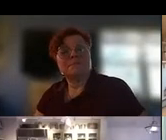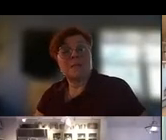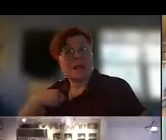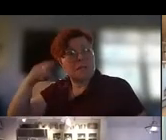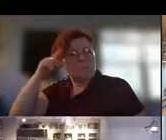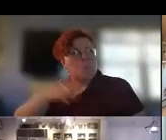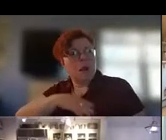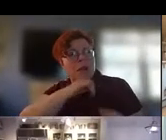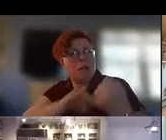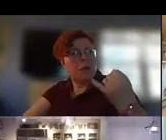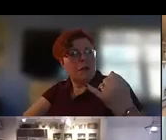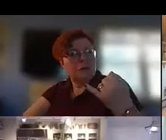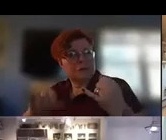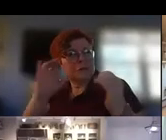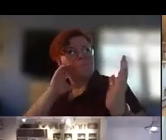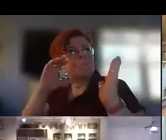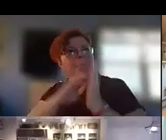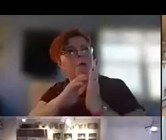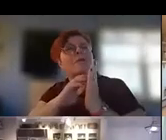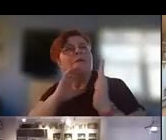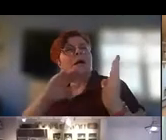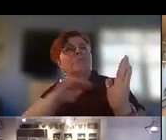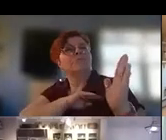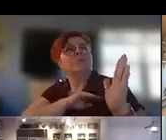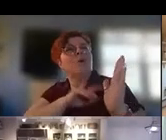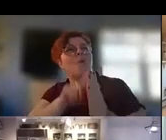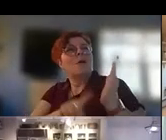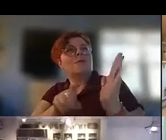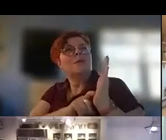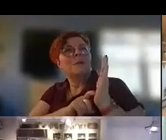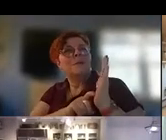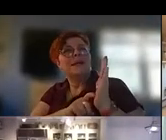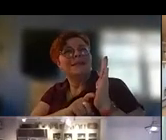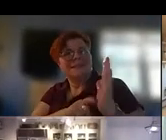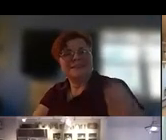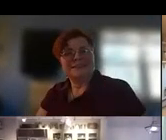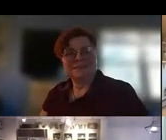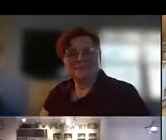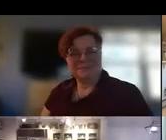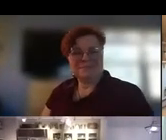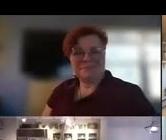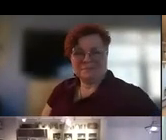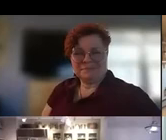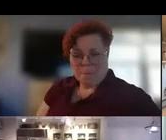i um fulfilled the mission of this of the poetry um thank you